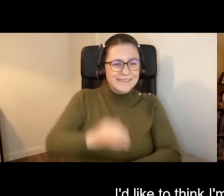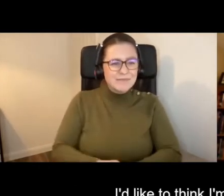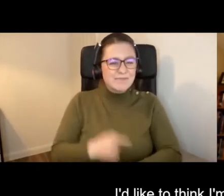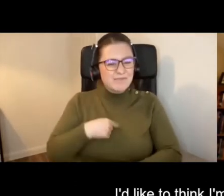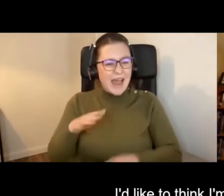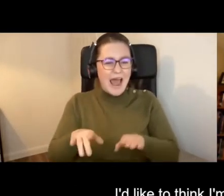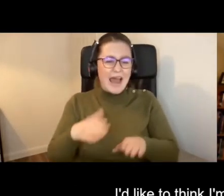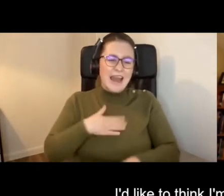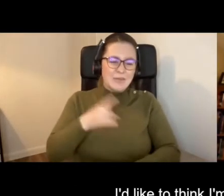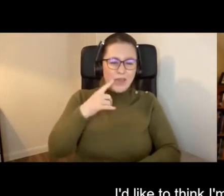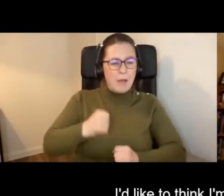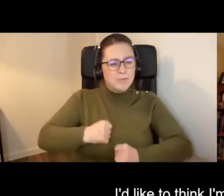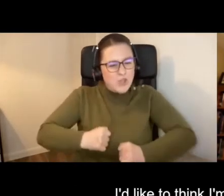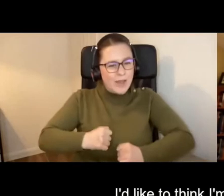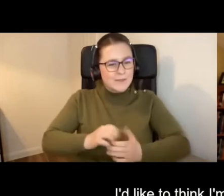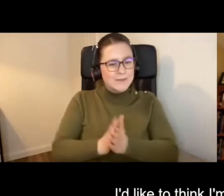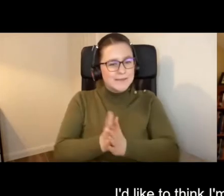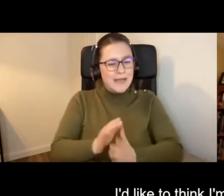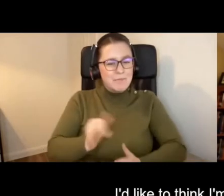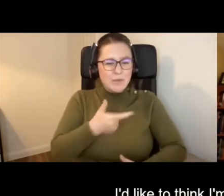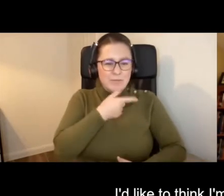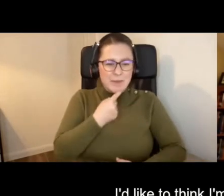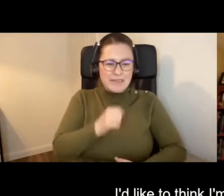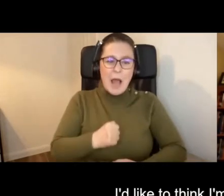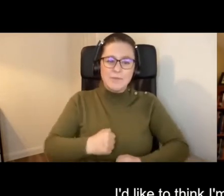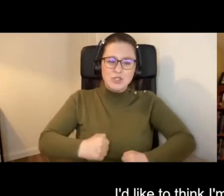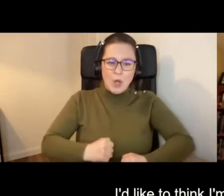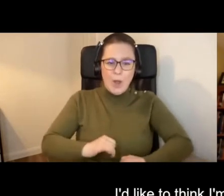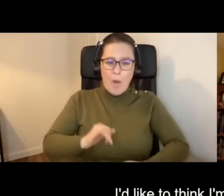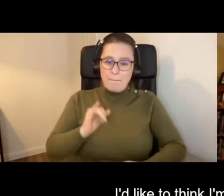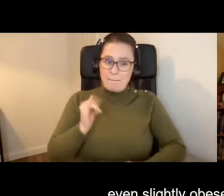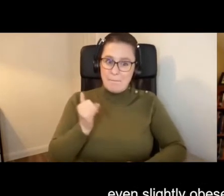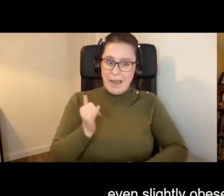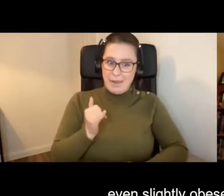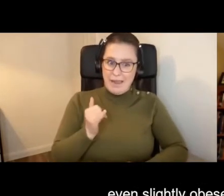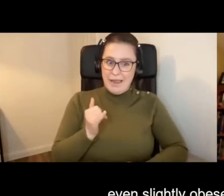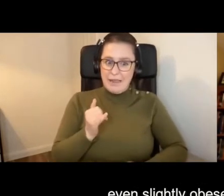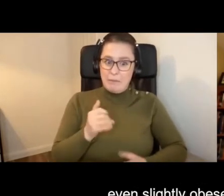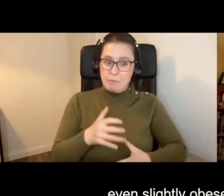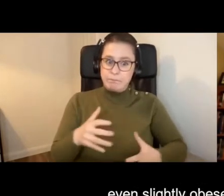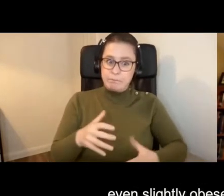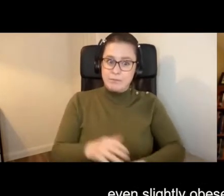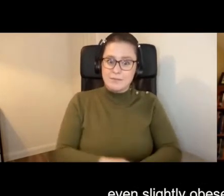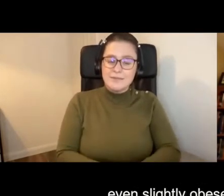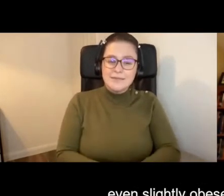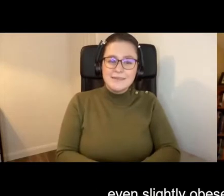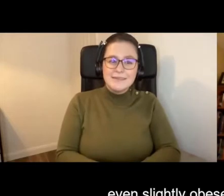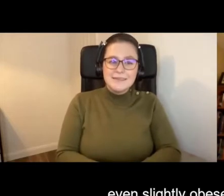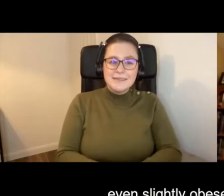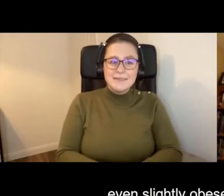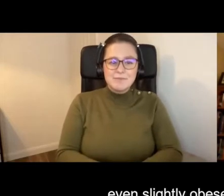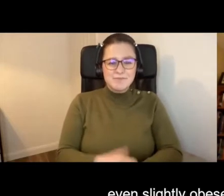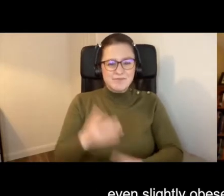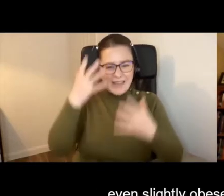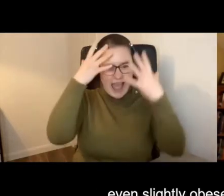like to think I'm solid, but most people will probably say I'm stocky or even slightly obese. Thinning